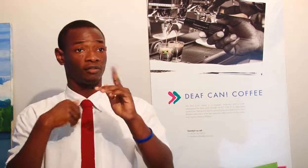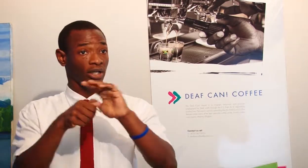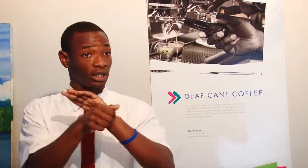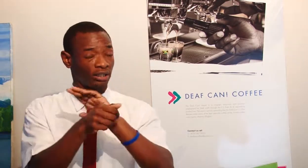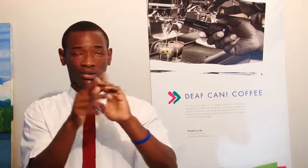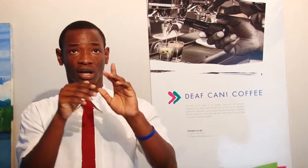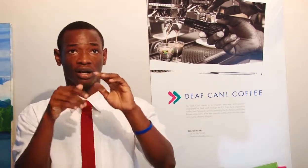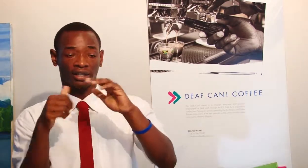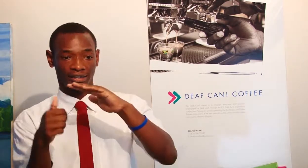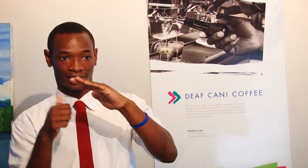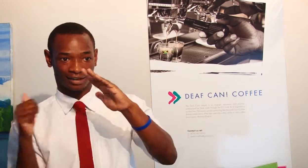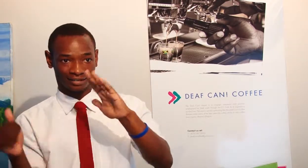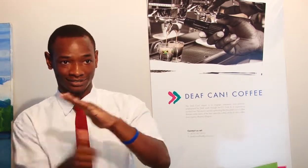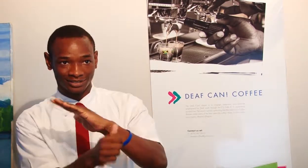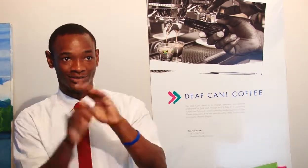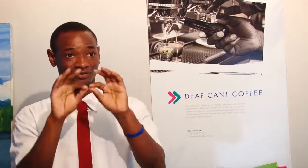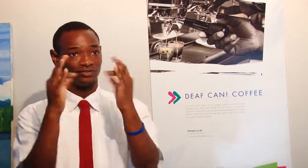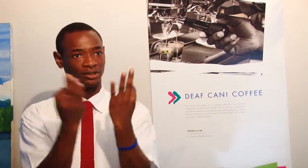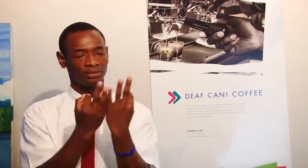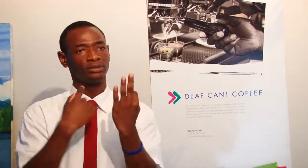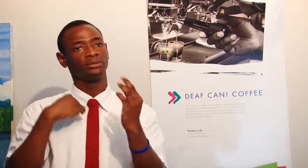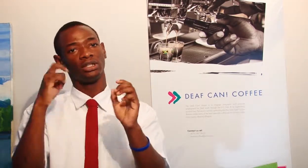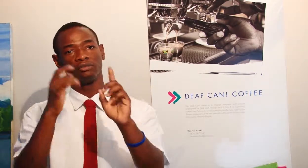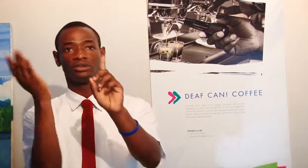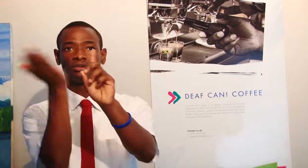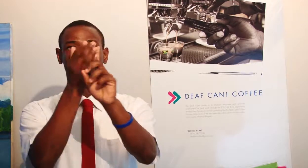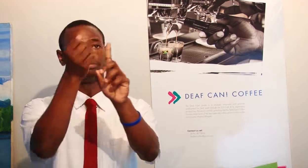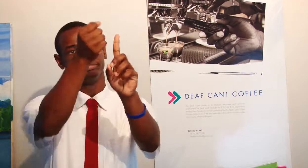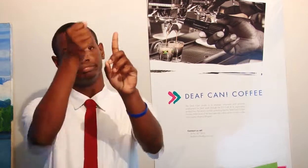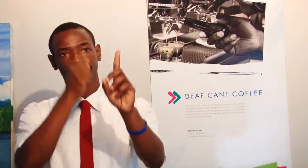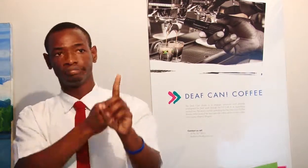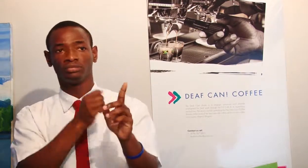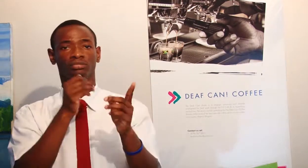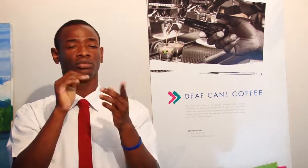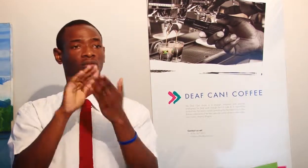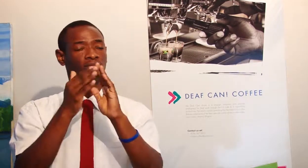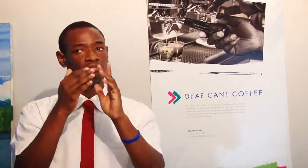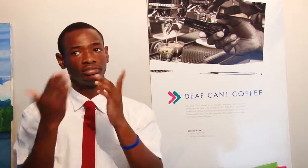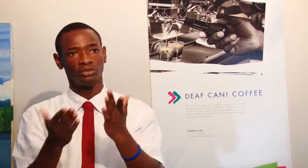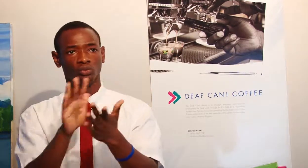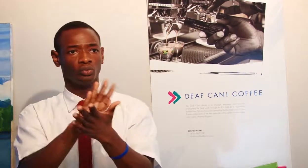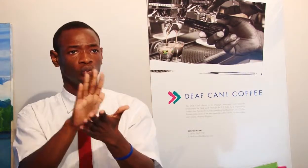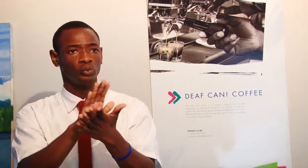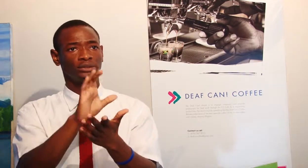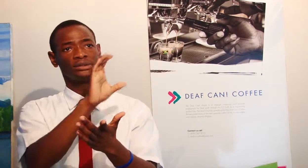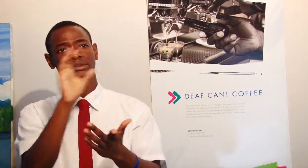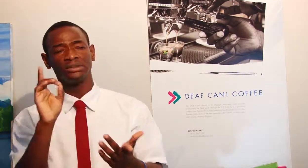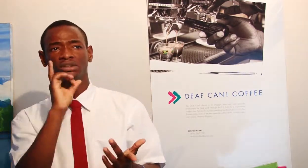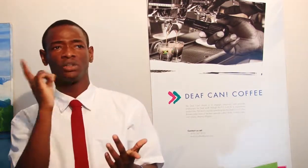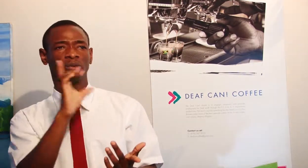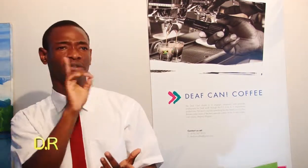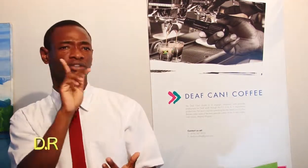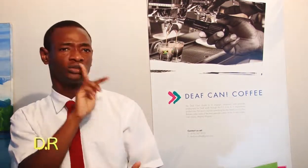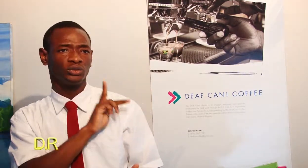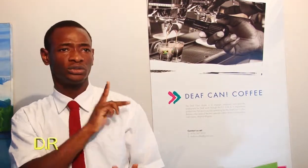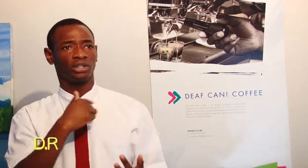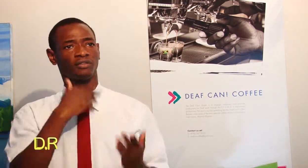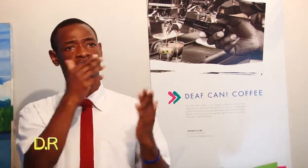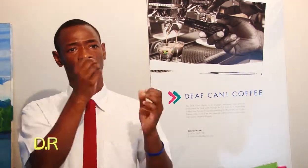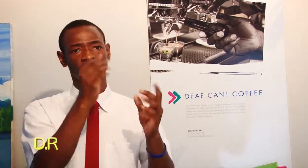have Deaf children, their families, to help them view their children more positively. And especially if their child's not in school, to make sure that their Deaf child gets brought to school. It's not just here